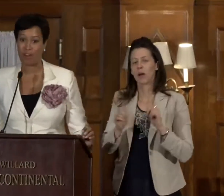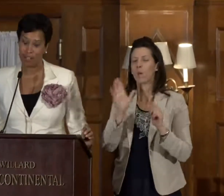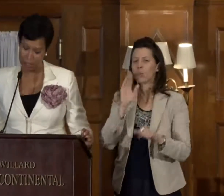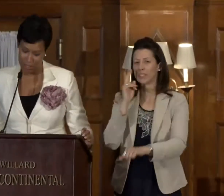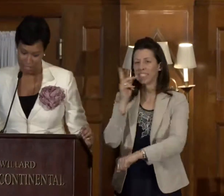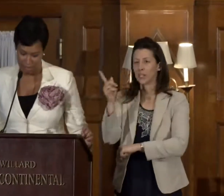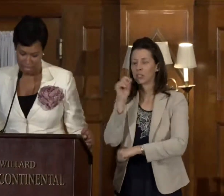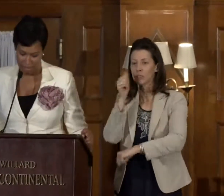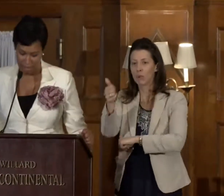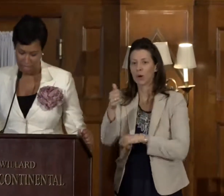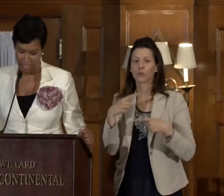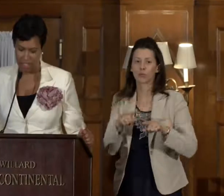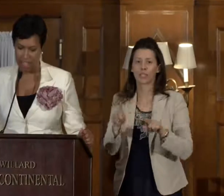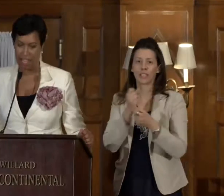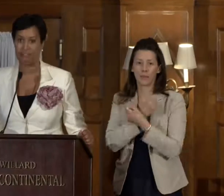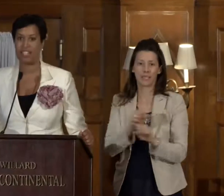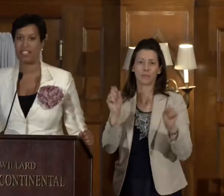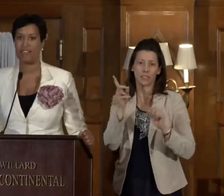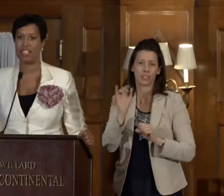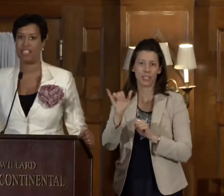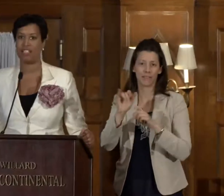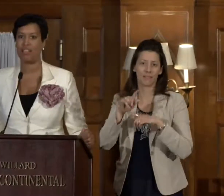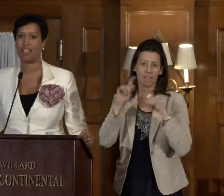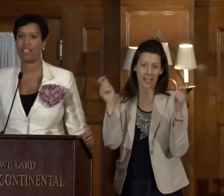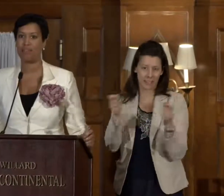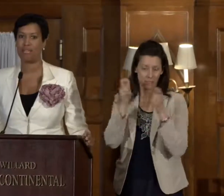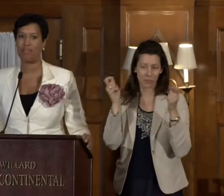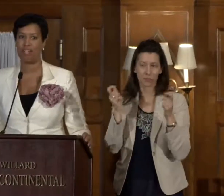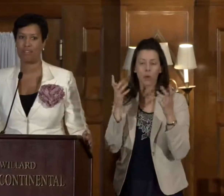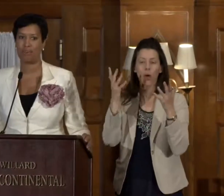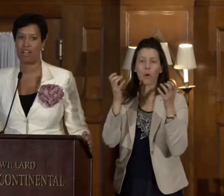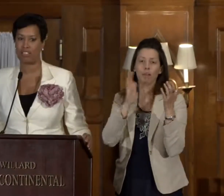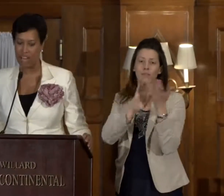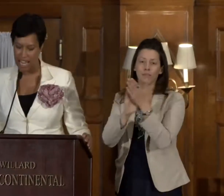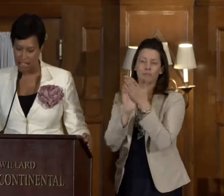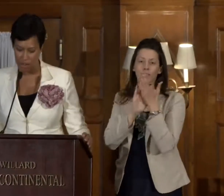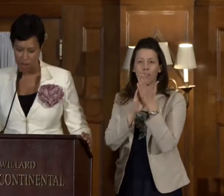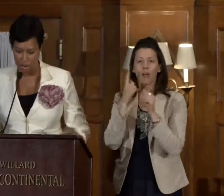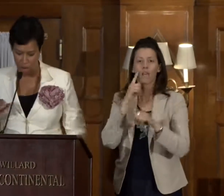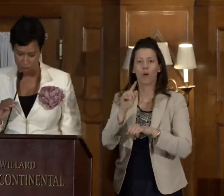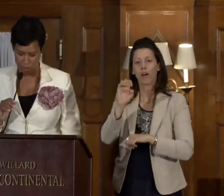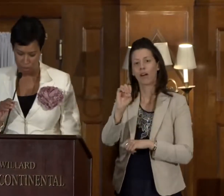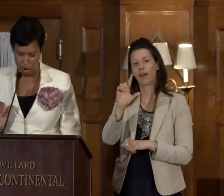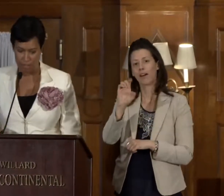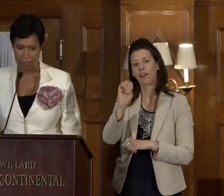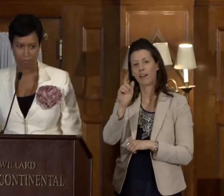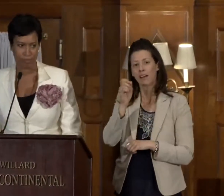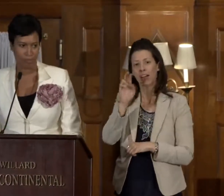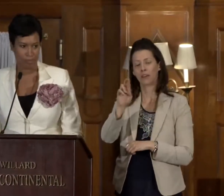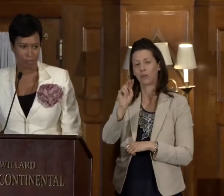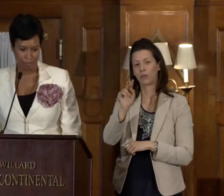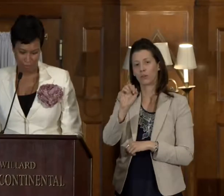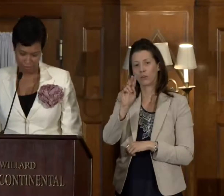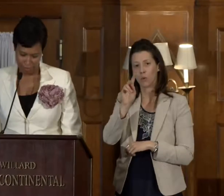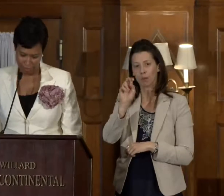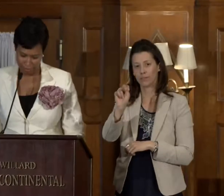her tomorrow during the Emancipation Day festivities. So let's give a big round of applause for Eleanor Holmes Norton.